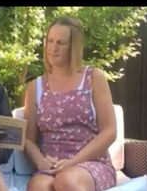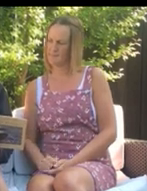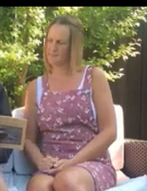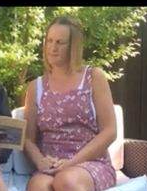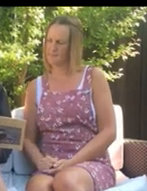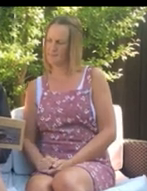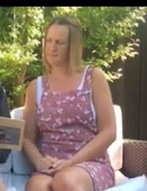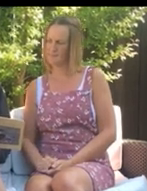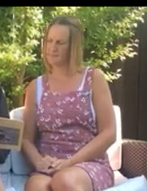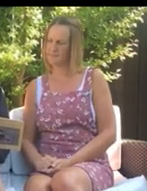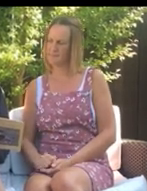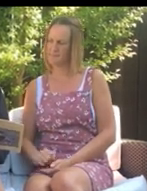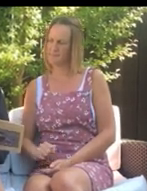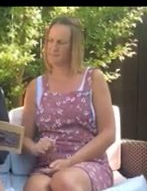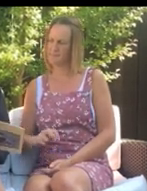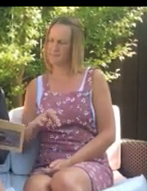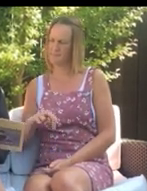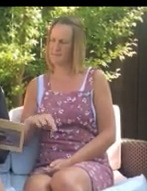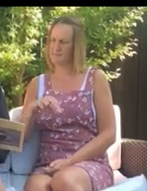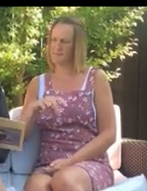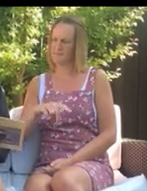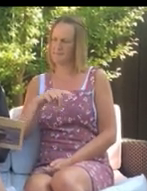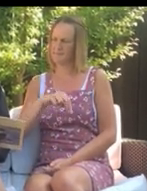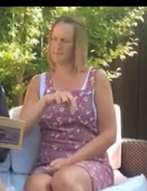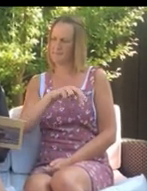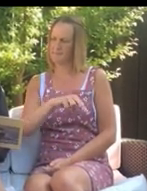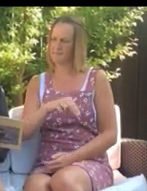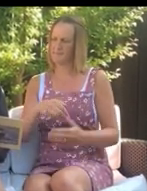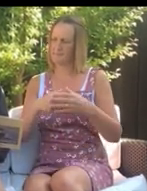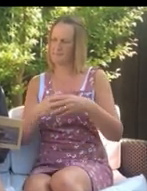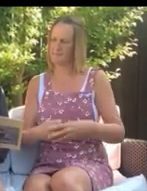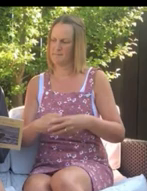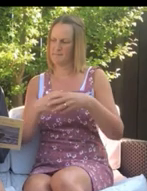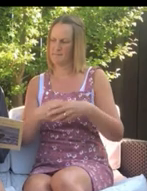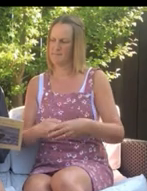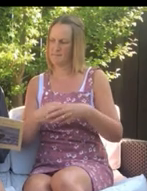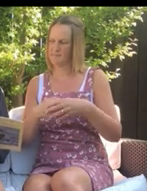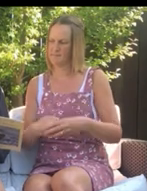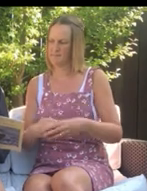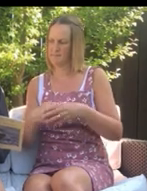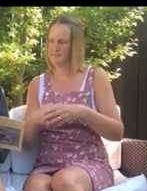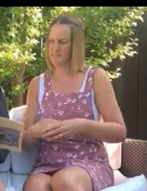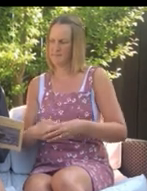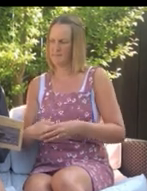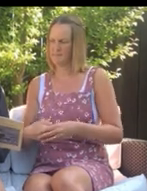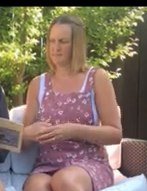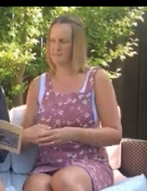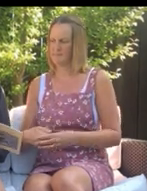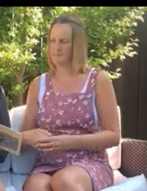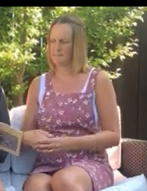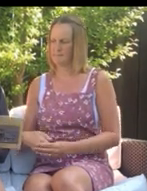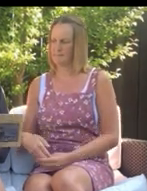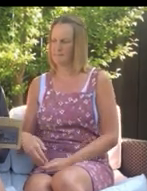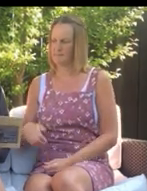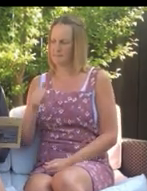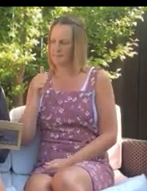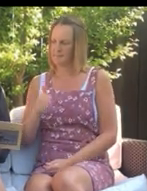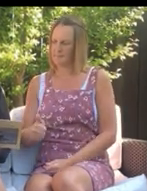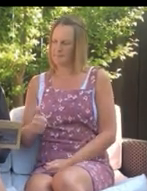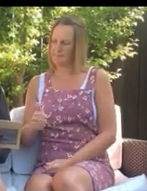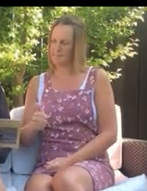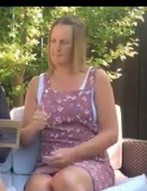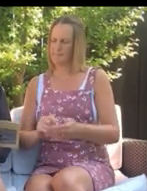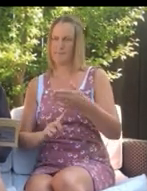Once he is sure the trap is set, he creeps to where his friends are tied and cuts them loose. They're so